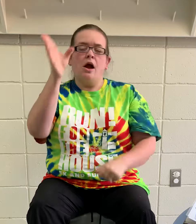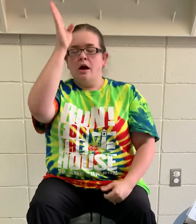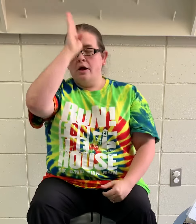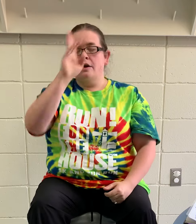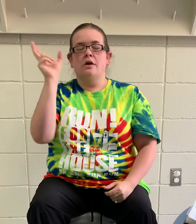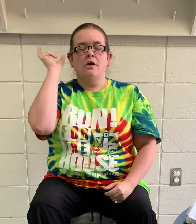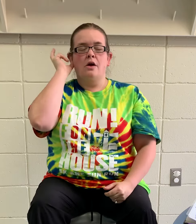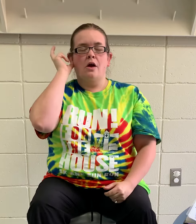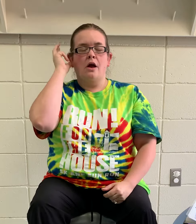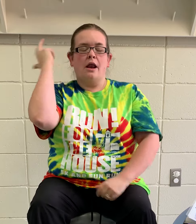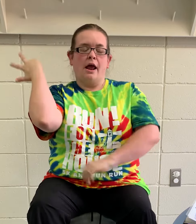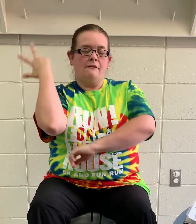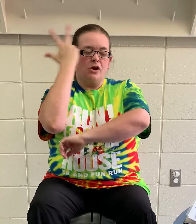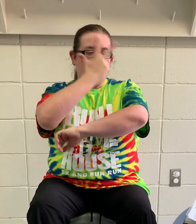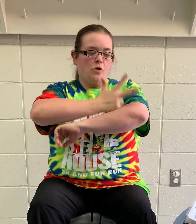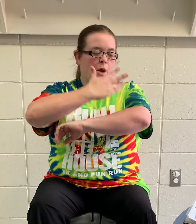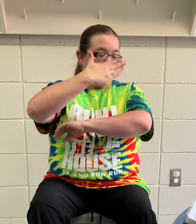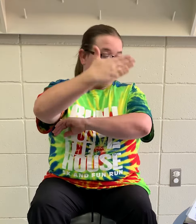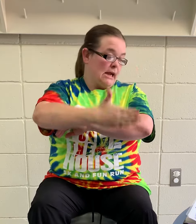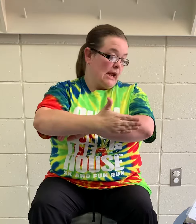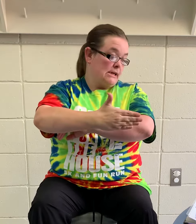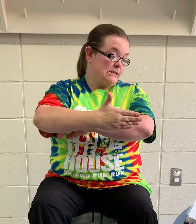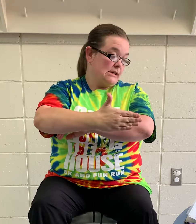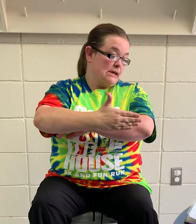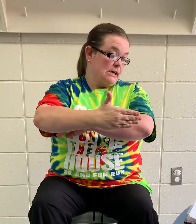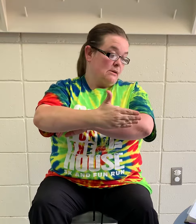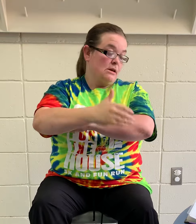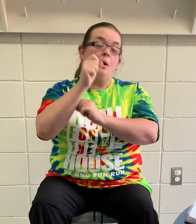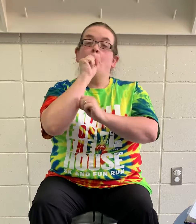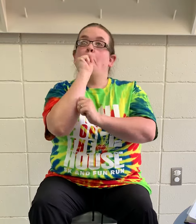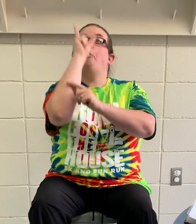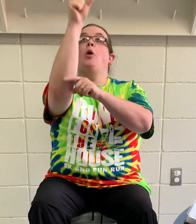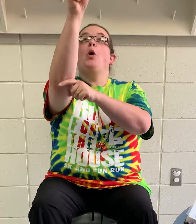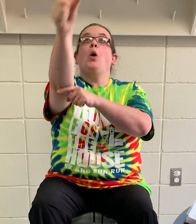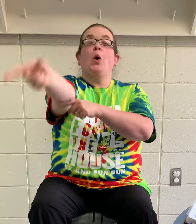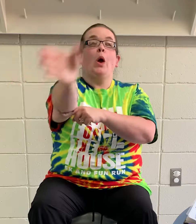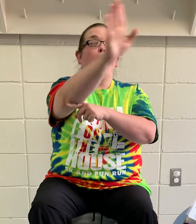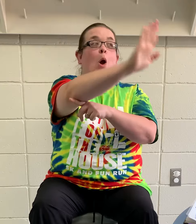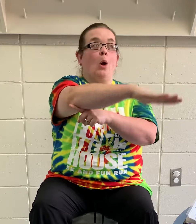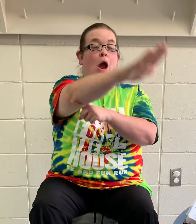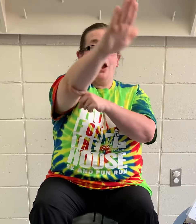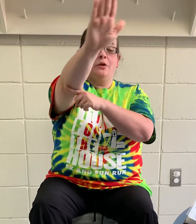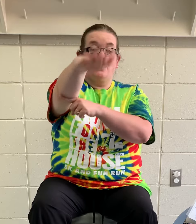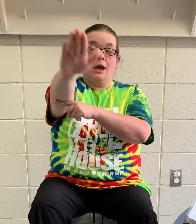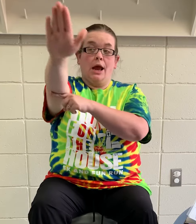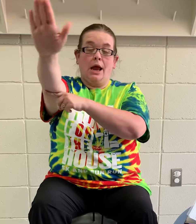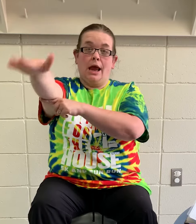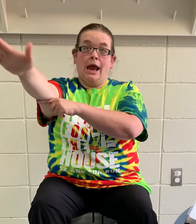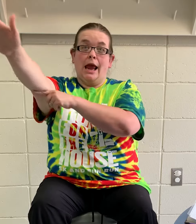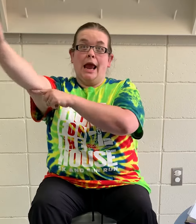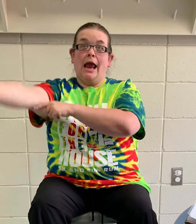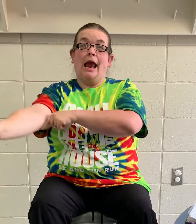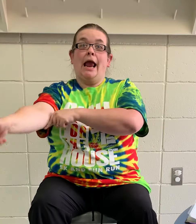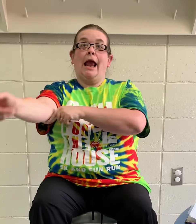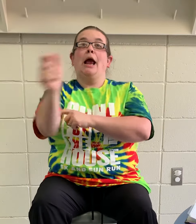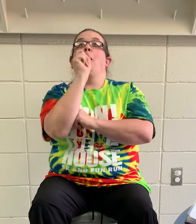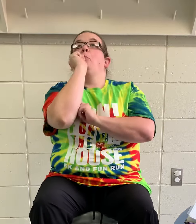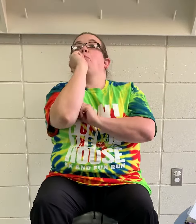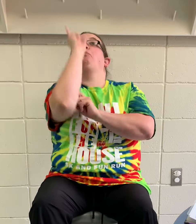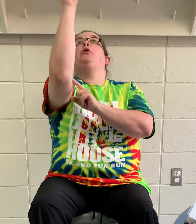Jonah, and after three days, he would swim on the shore all the way. He would swim